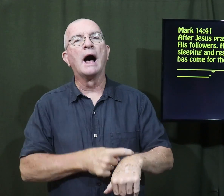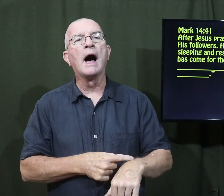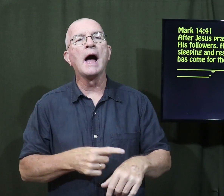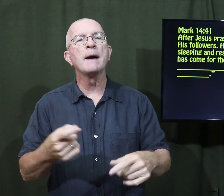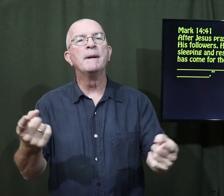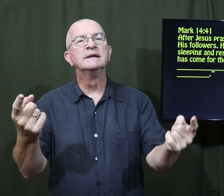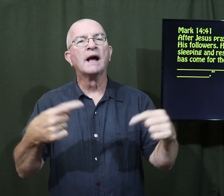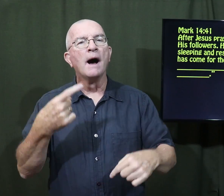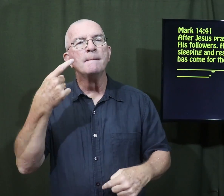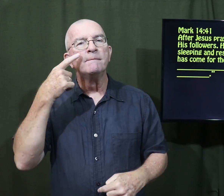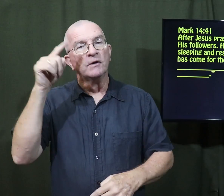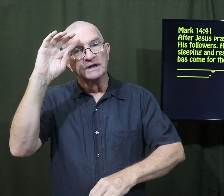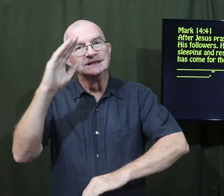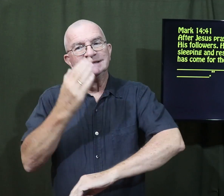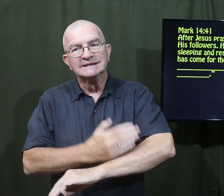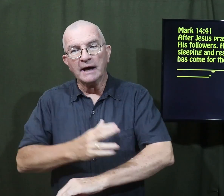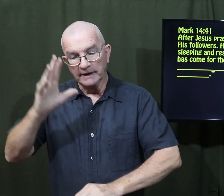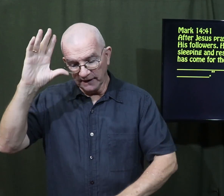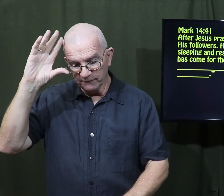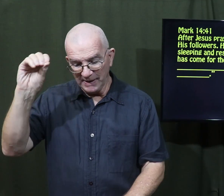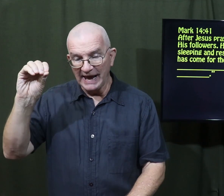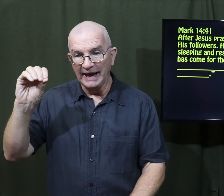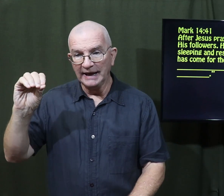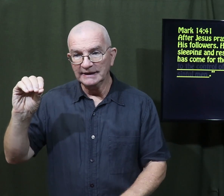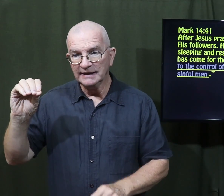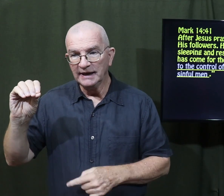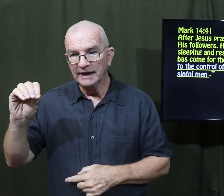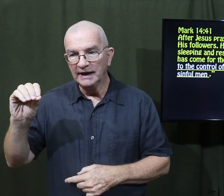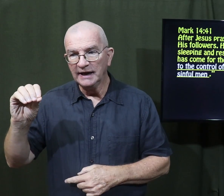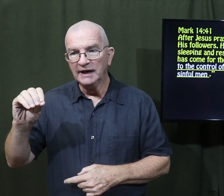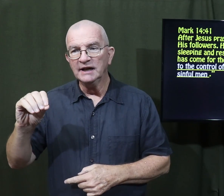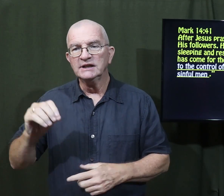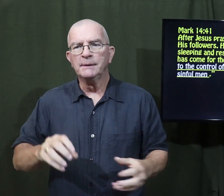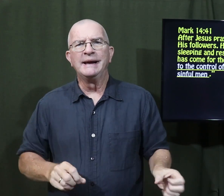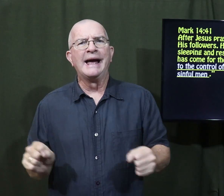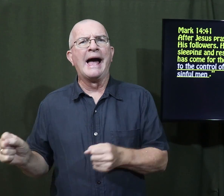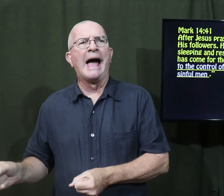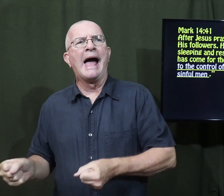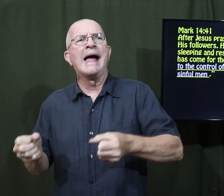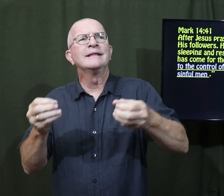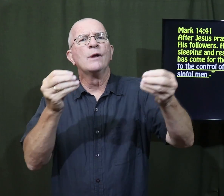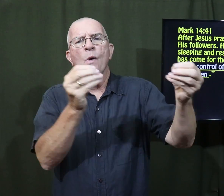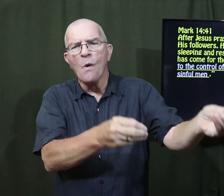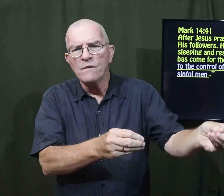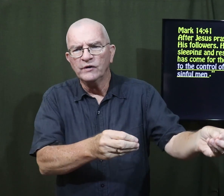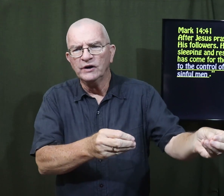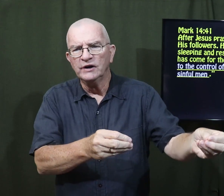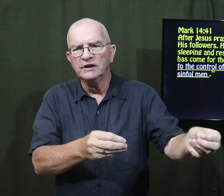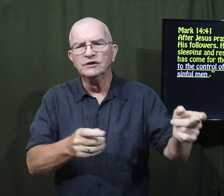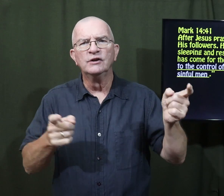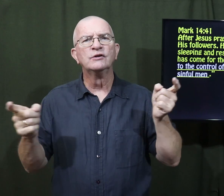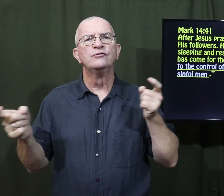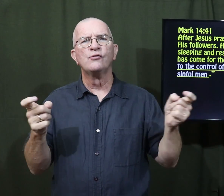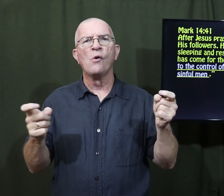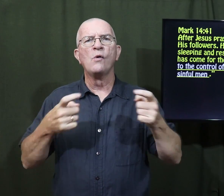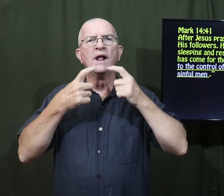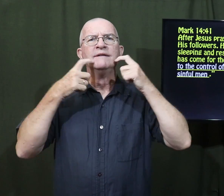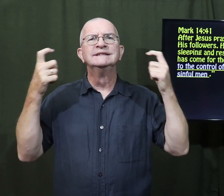The time has come for the Son of Man to be handed over to the control